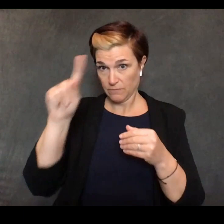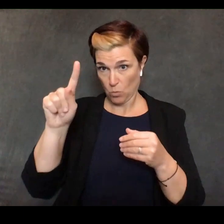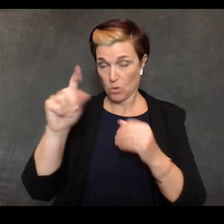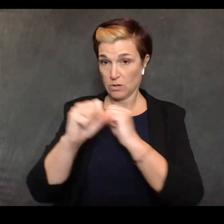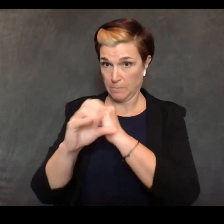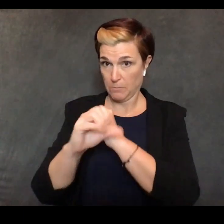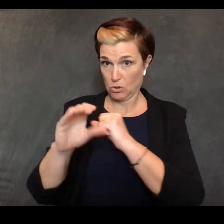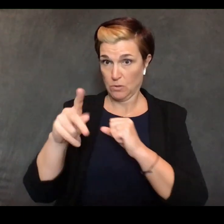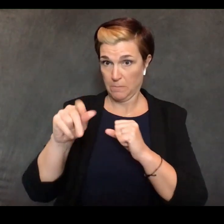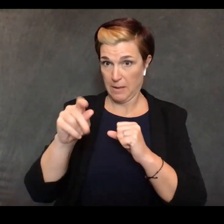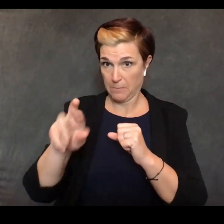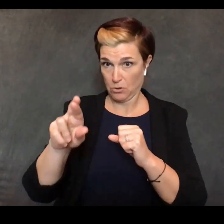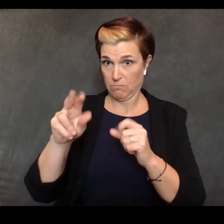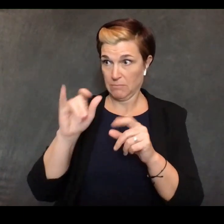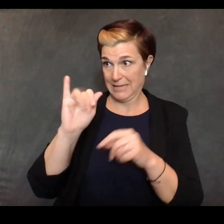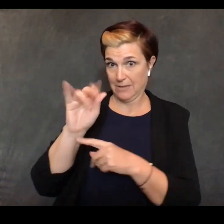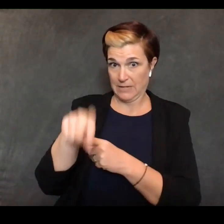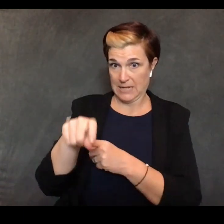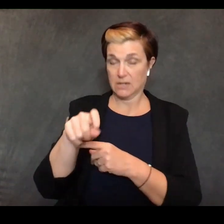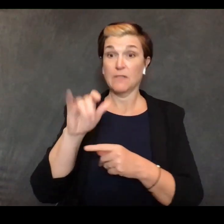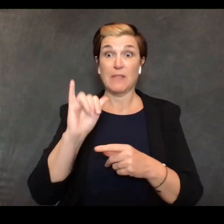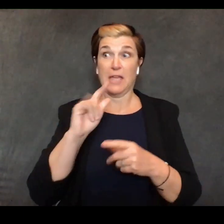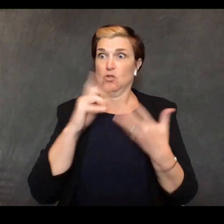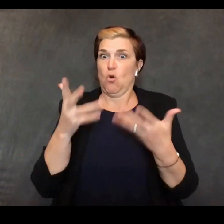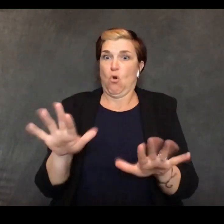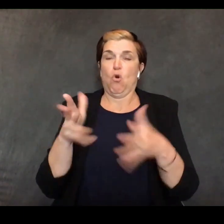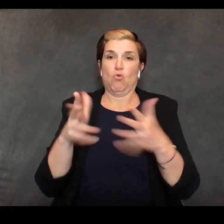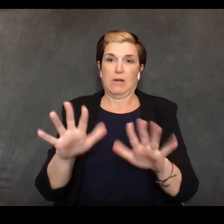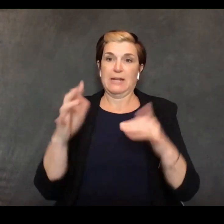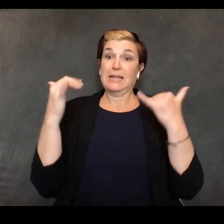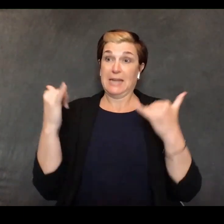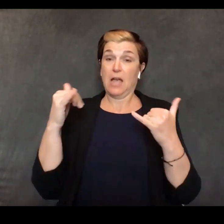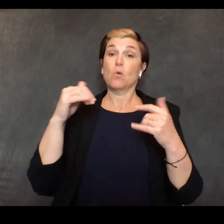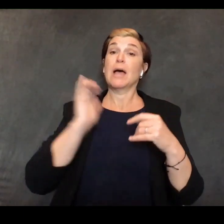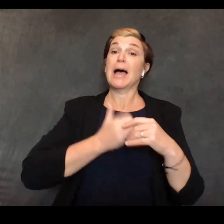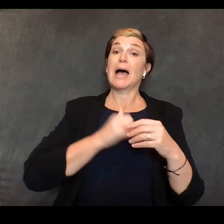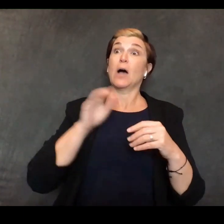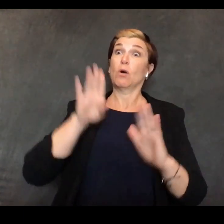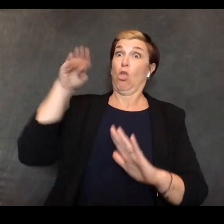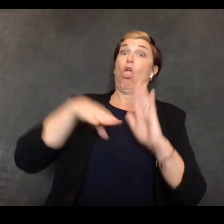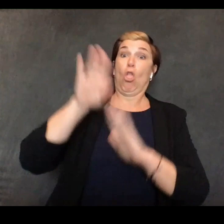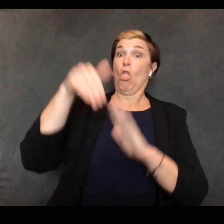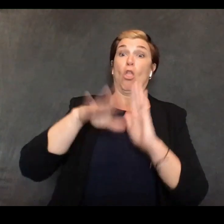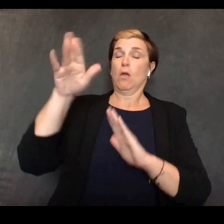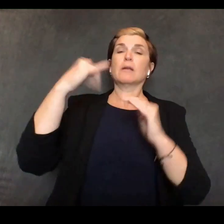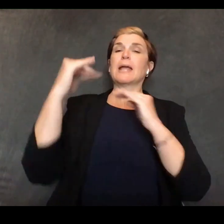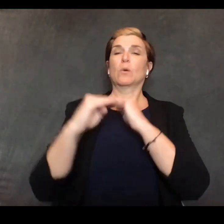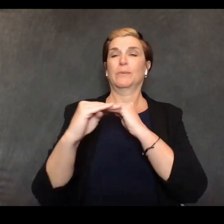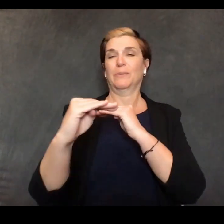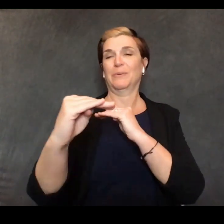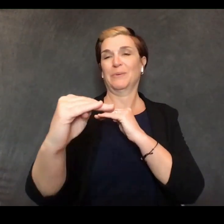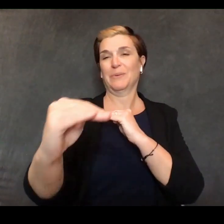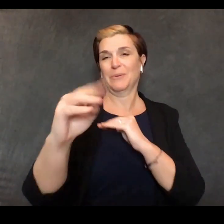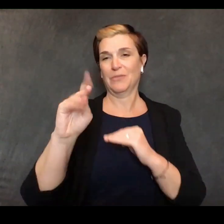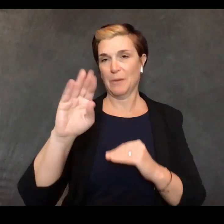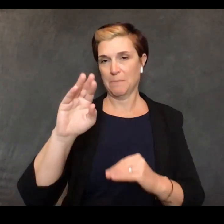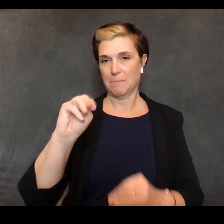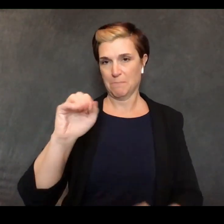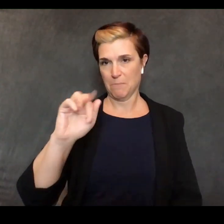significant stability in the market today the second thing i would say is you know we've previously talked about